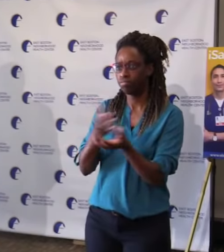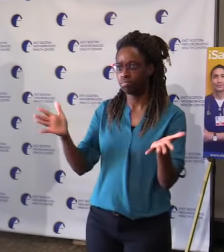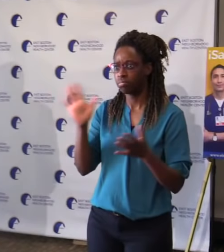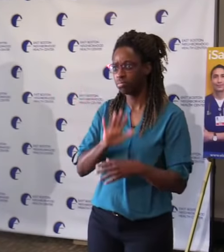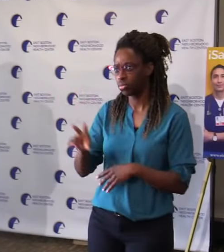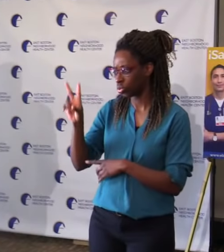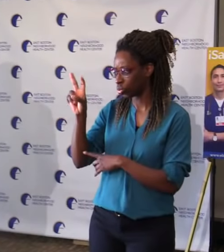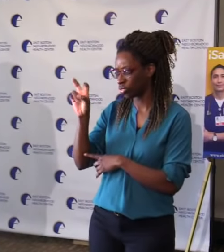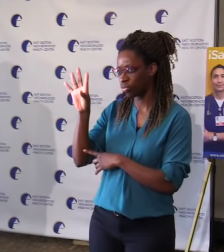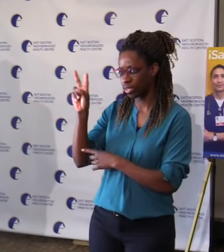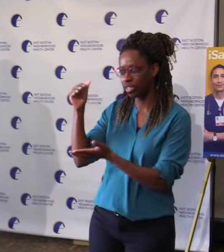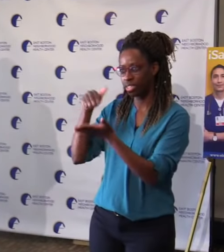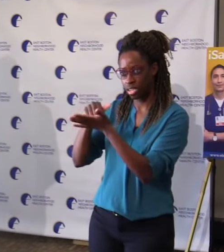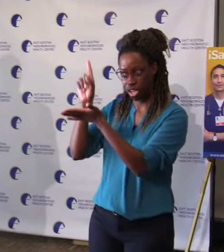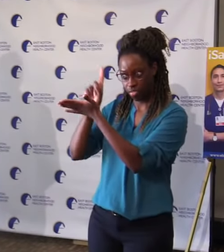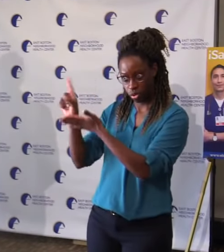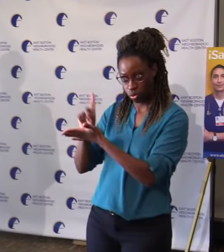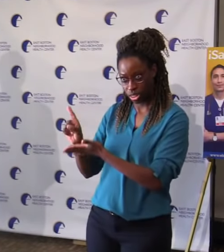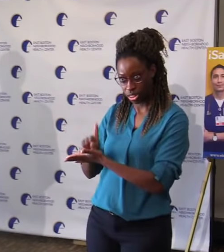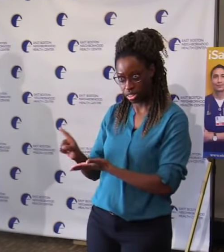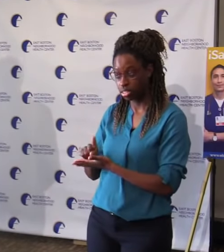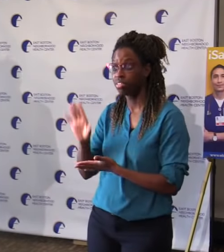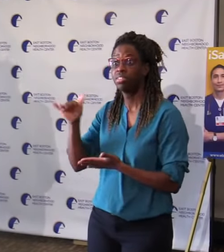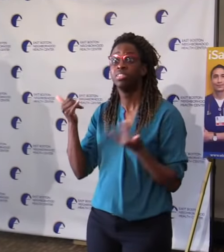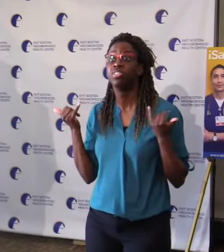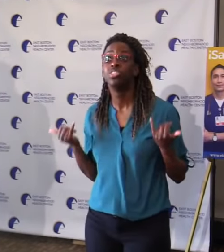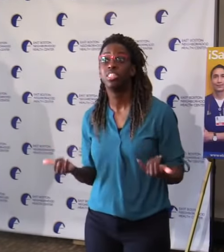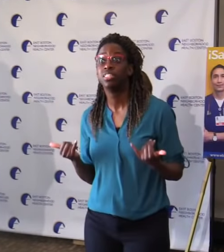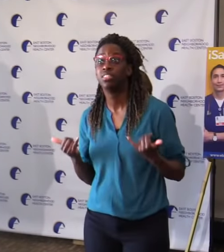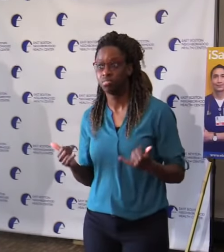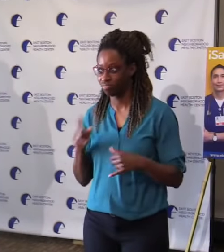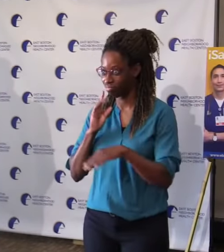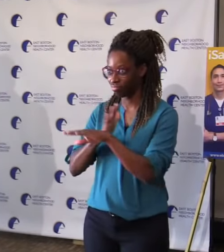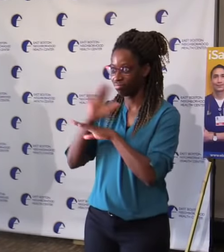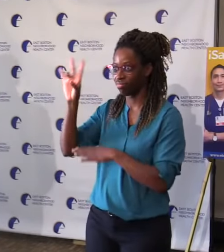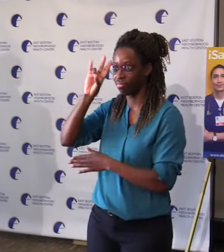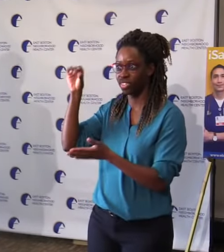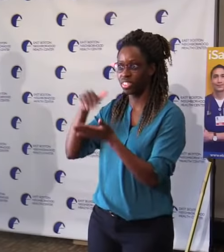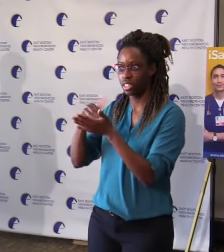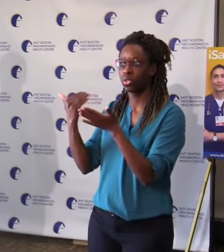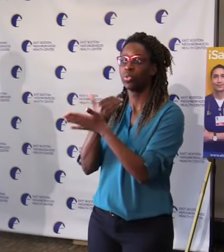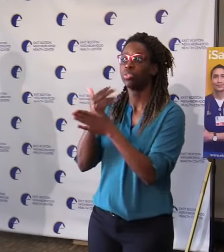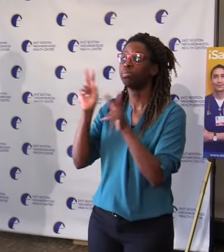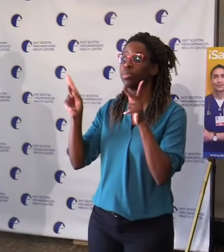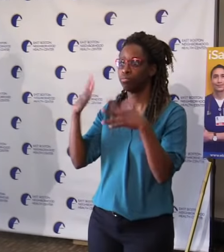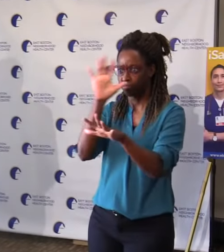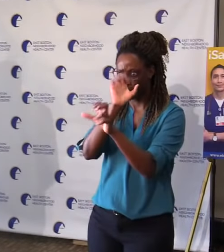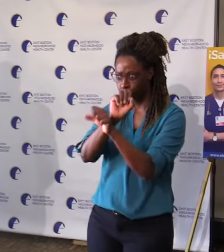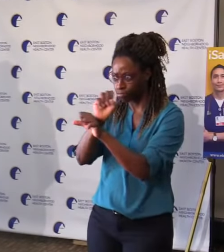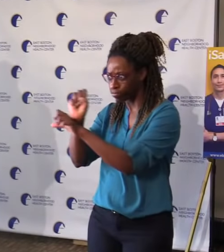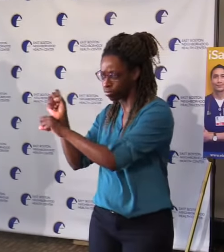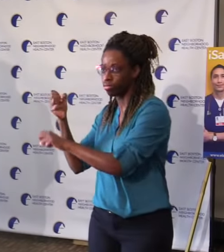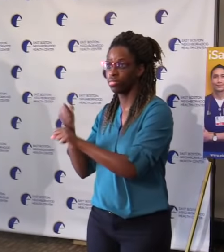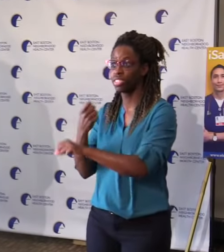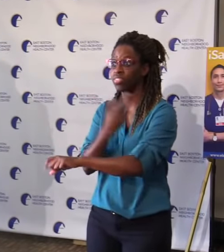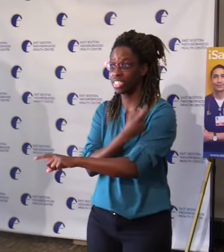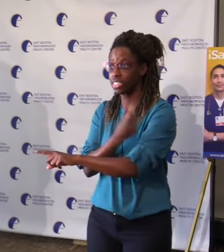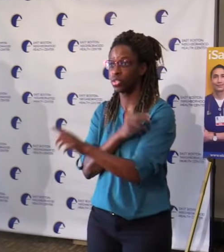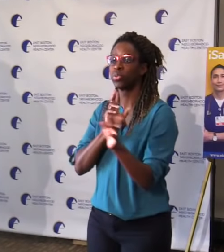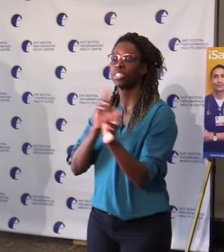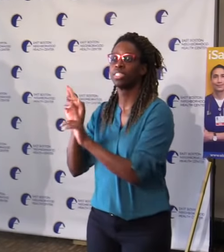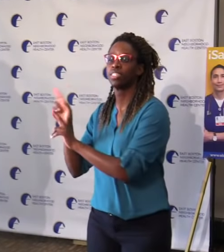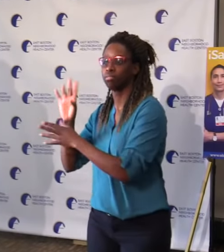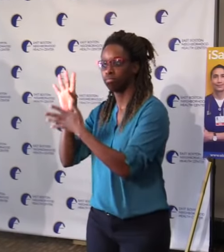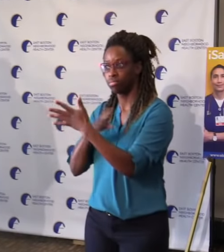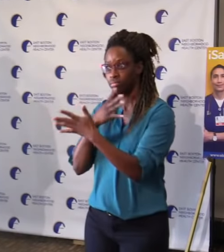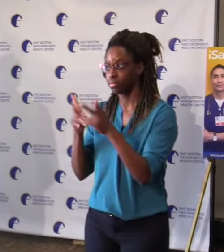And today, over 70,000 new appointments went online across mass vaccination sites and pharmacies here in Massachusetts.